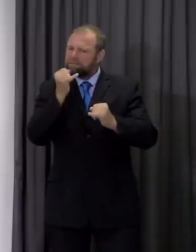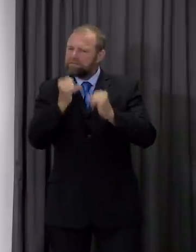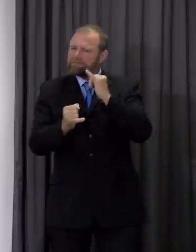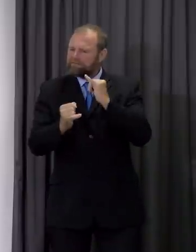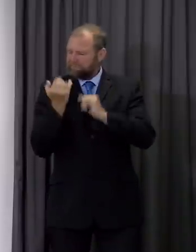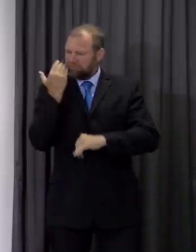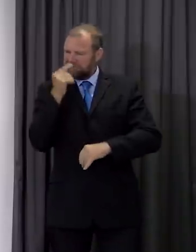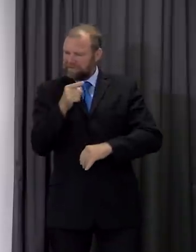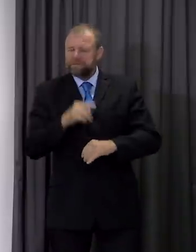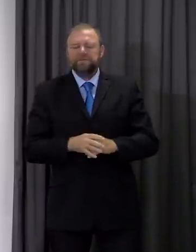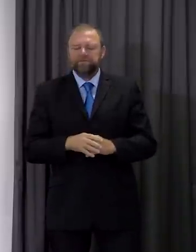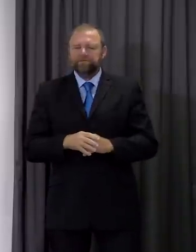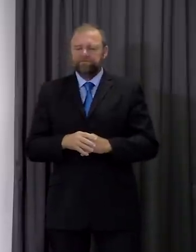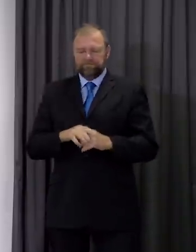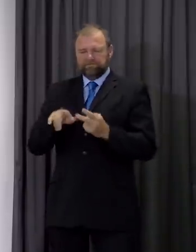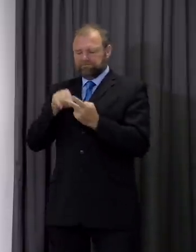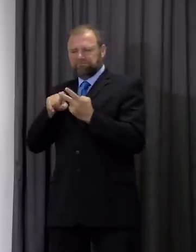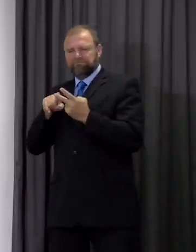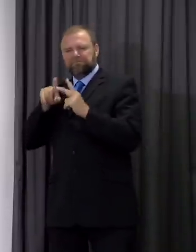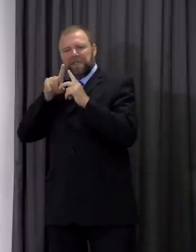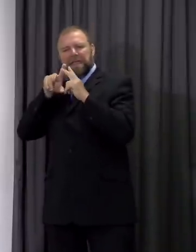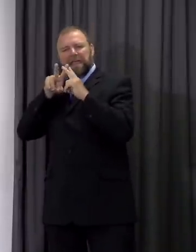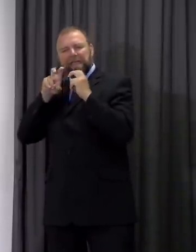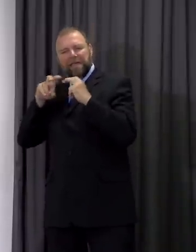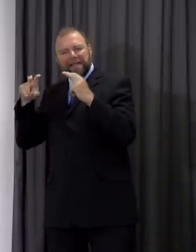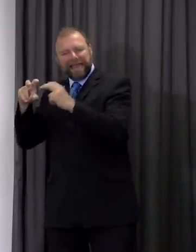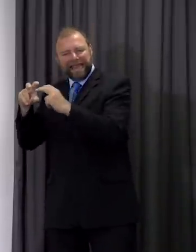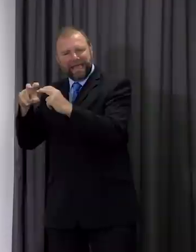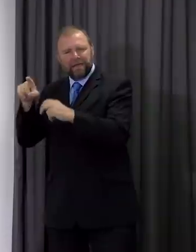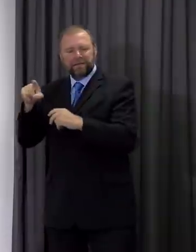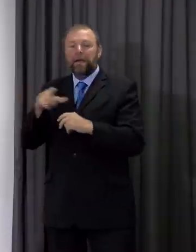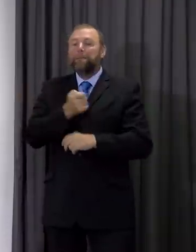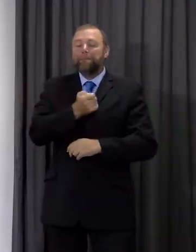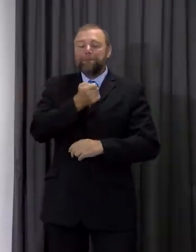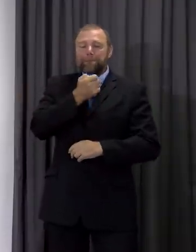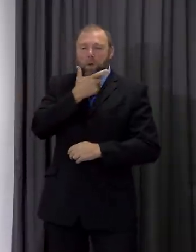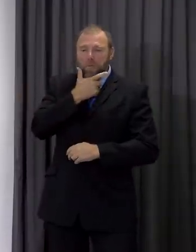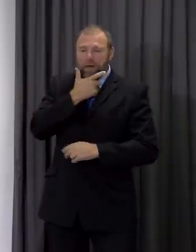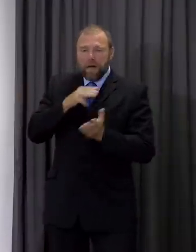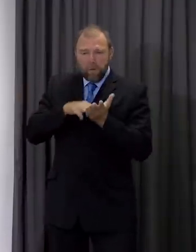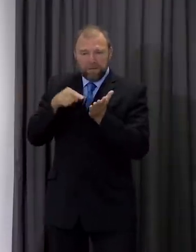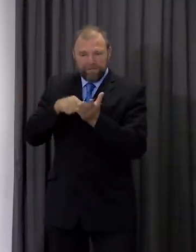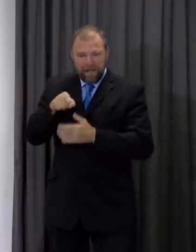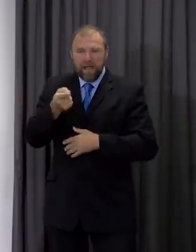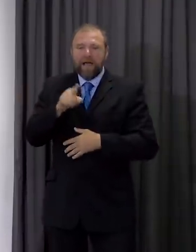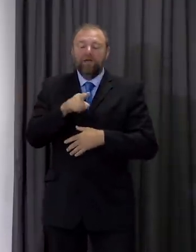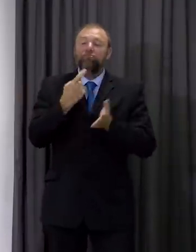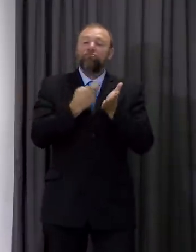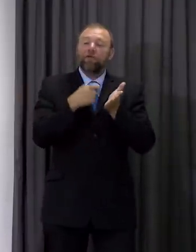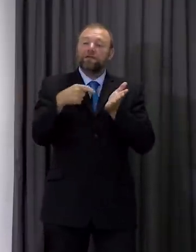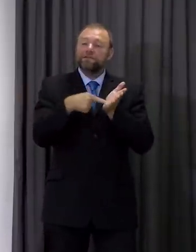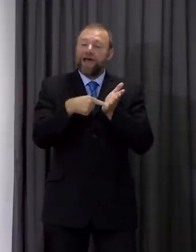past. Those are in the Kefili Borough, in Merthyr Tydville, in Rhondda Cunantaf and